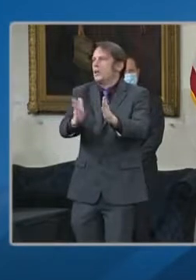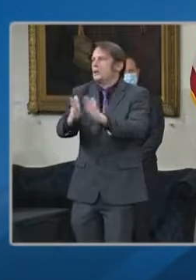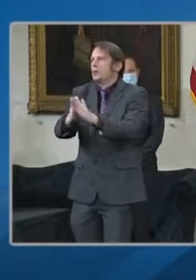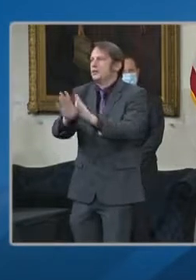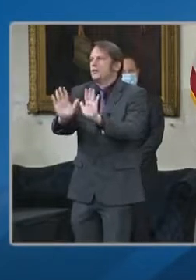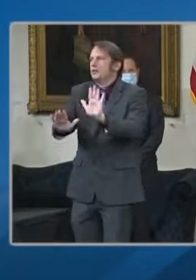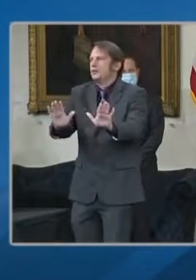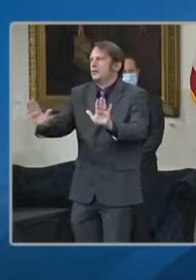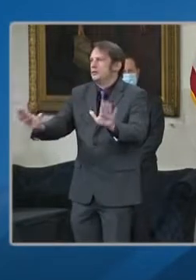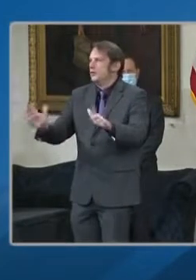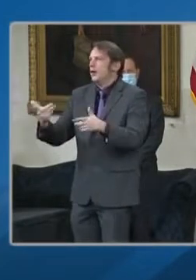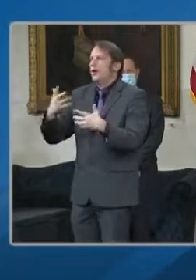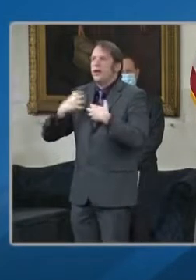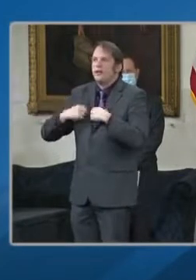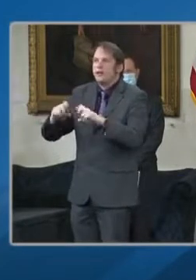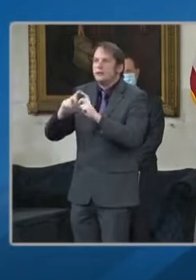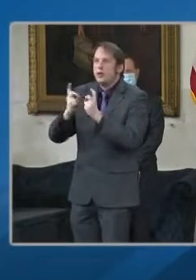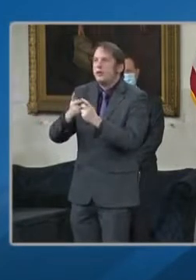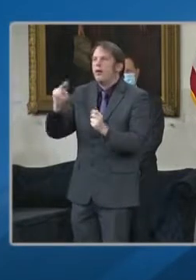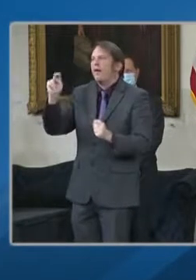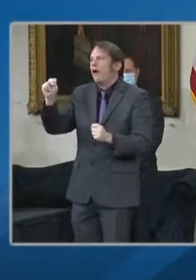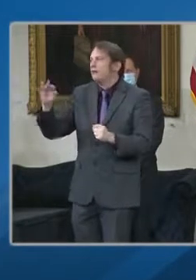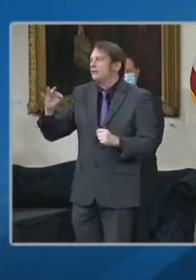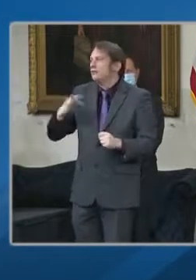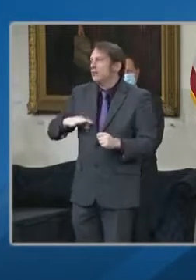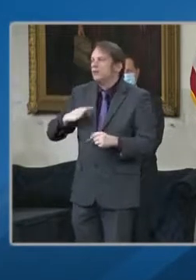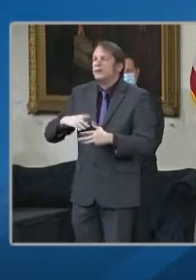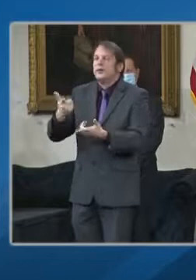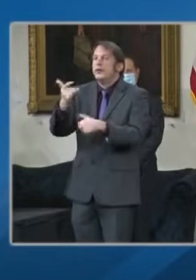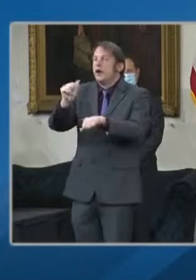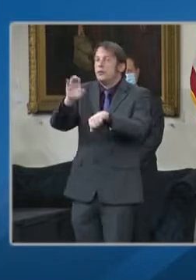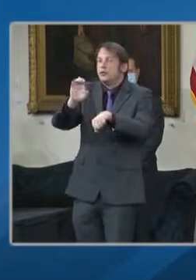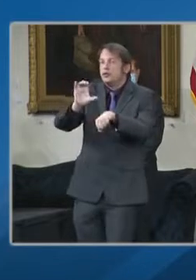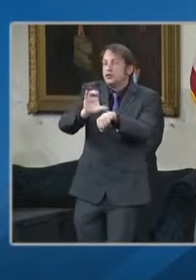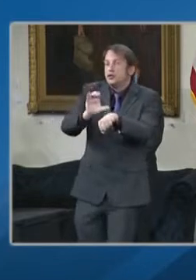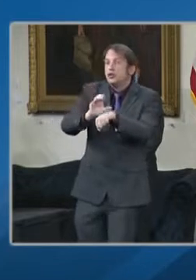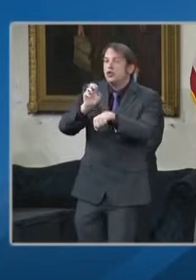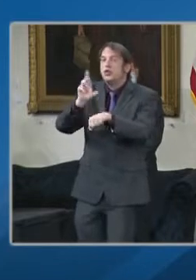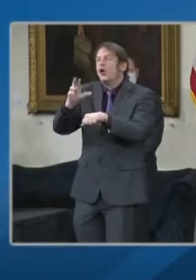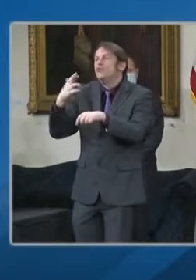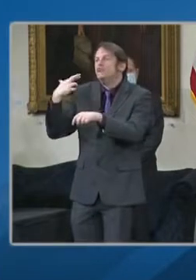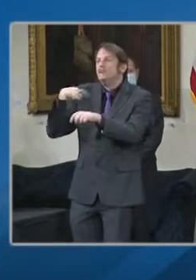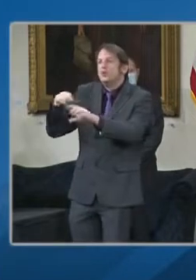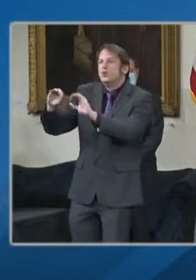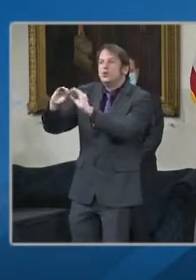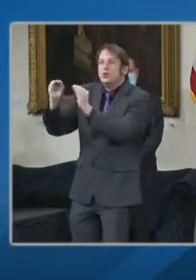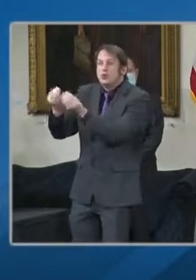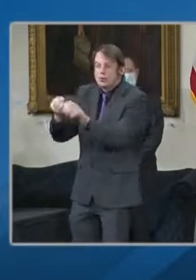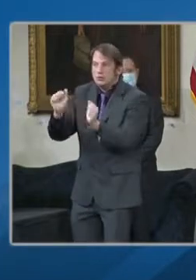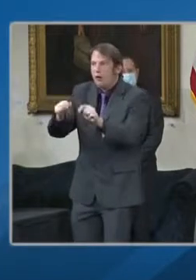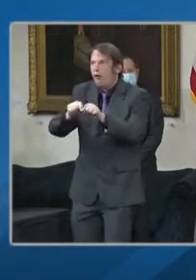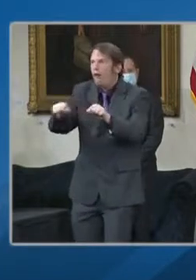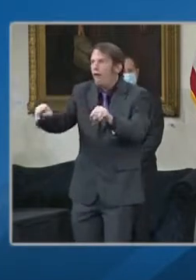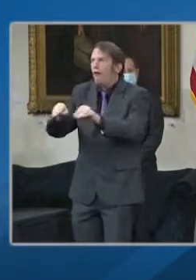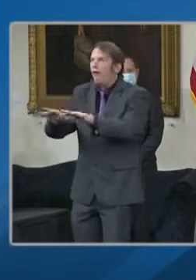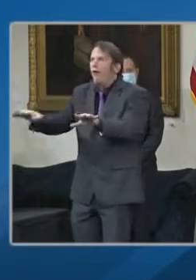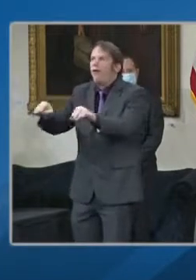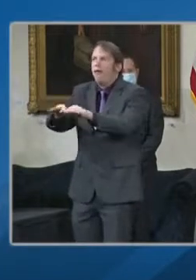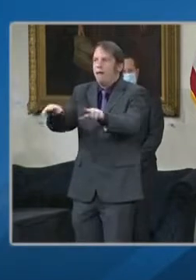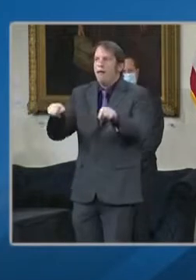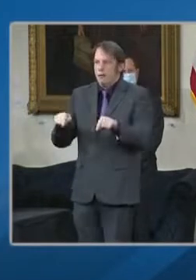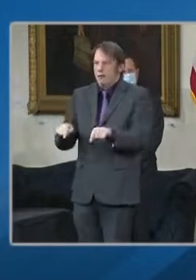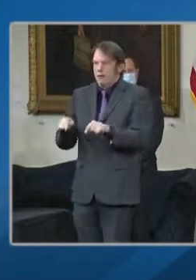non-profits, faith-based organizations, and others, to increase Marylanders' access to the COVID-19